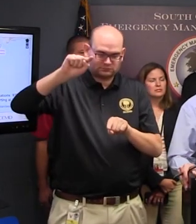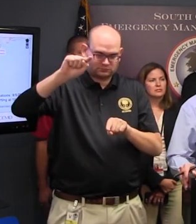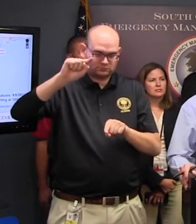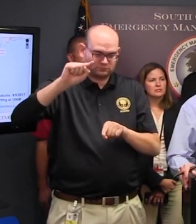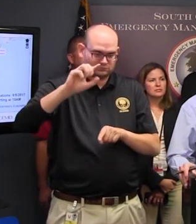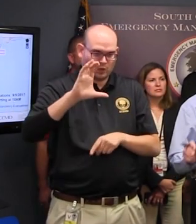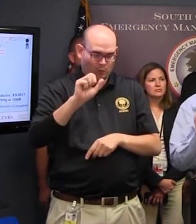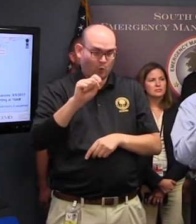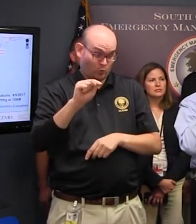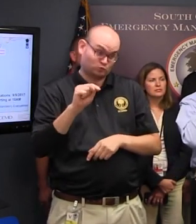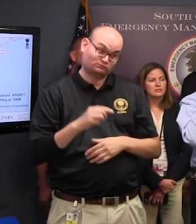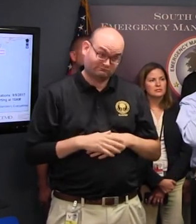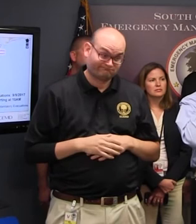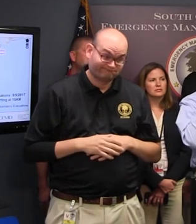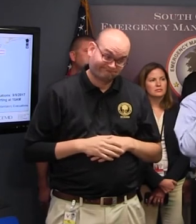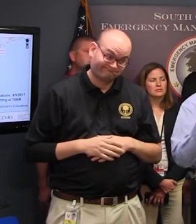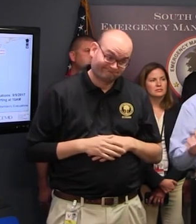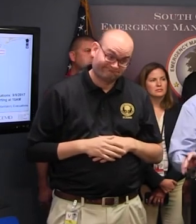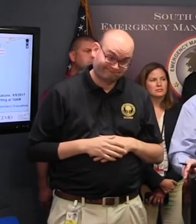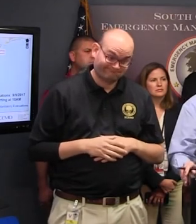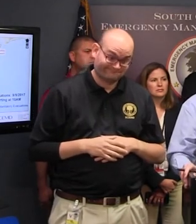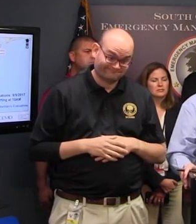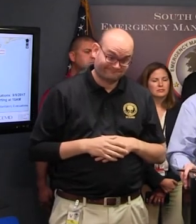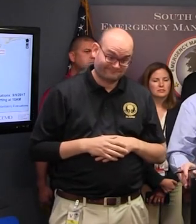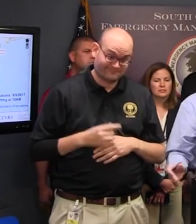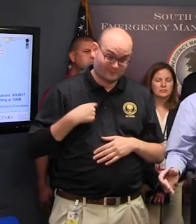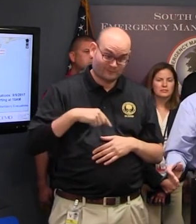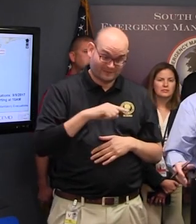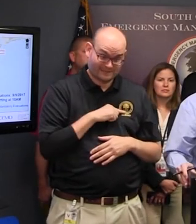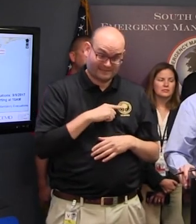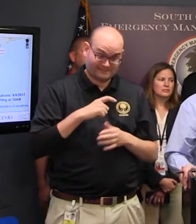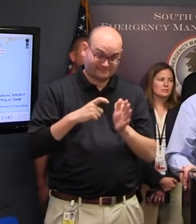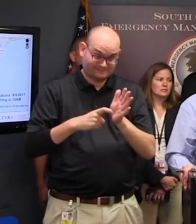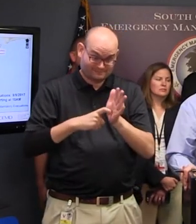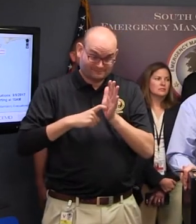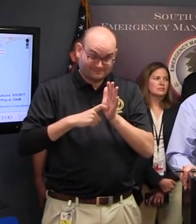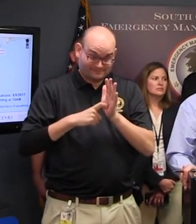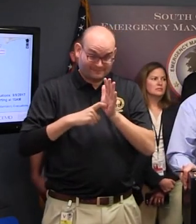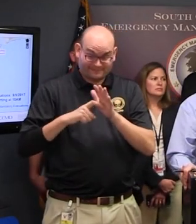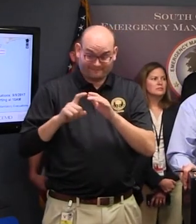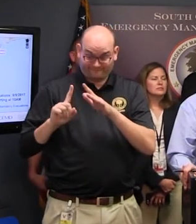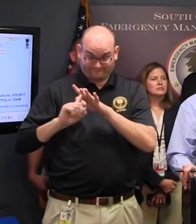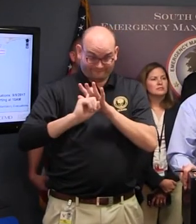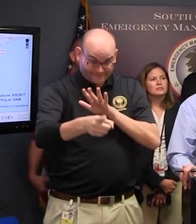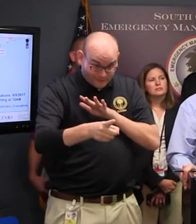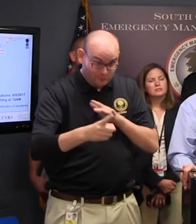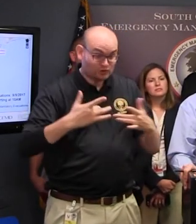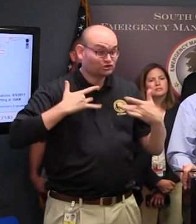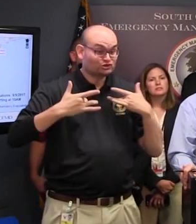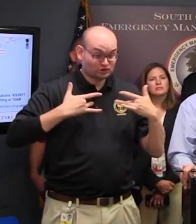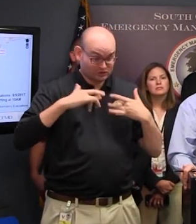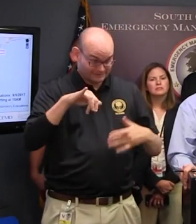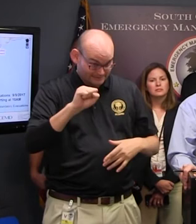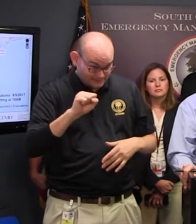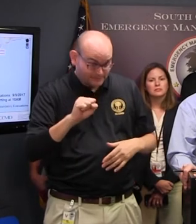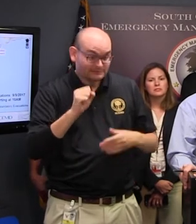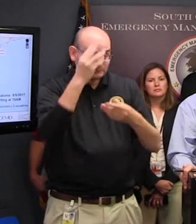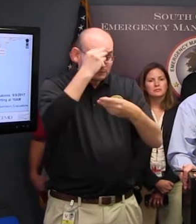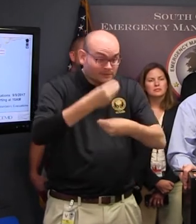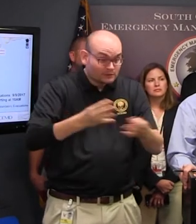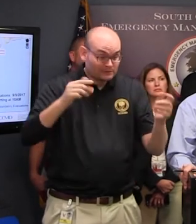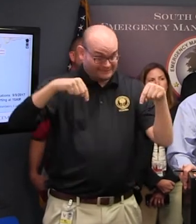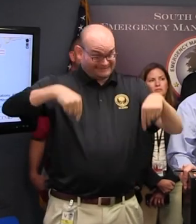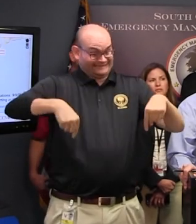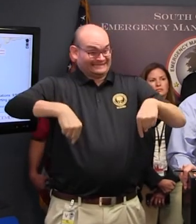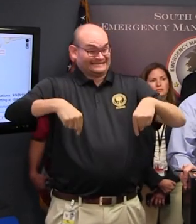in Georgia So, yes, we worry about that and that's one reason we're here is to be sure to let everybody know this is not over There are going be